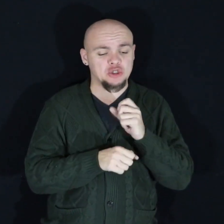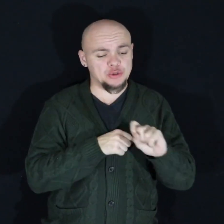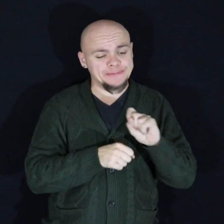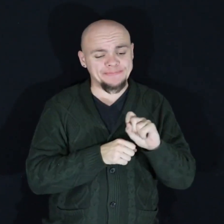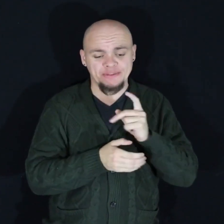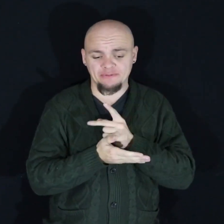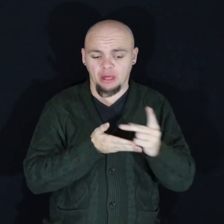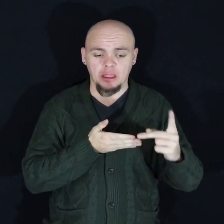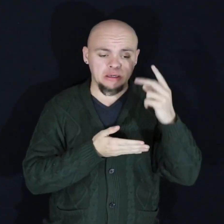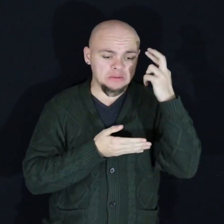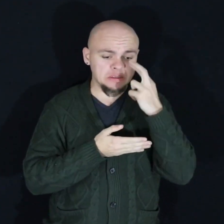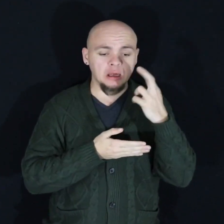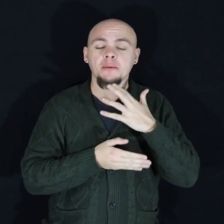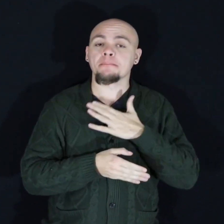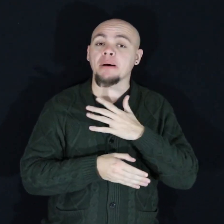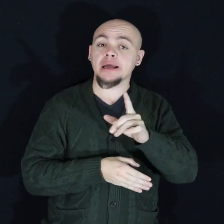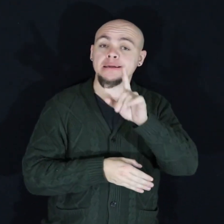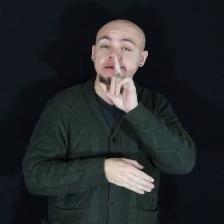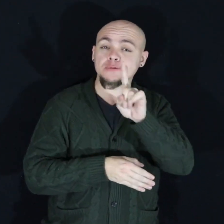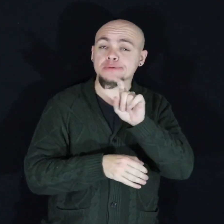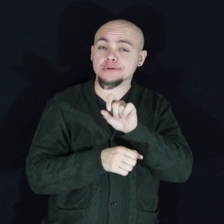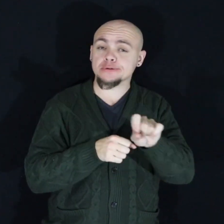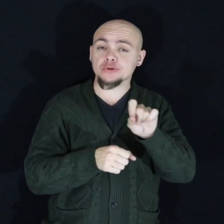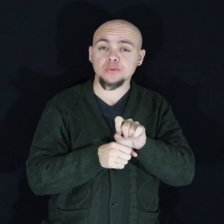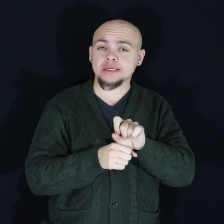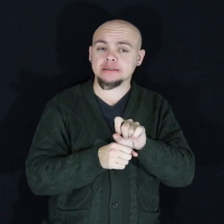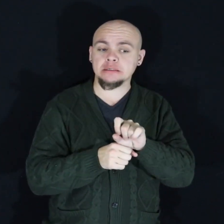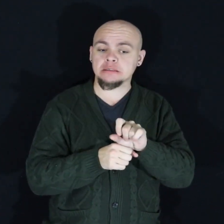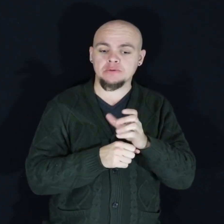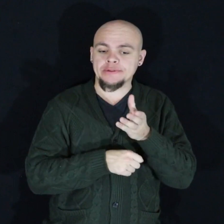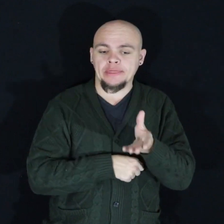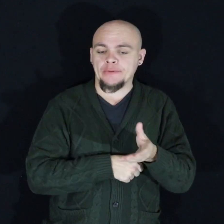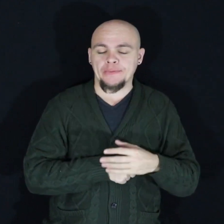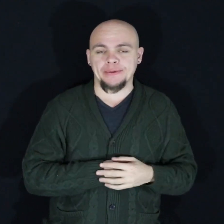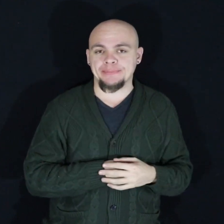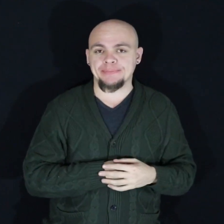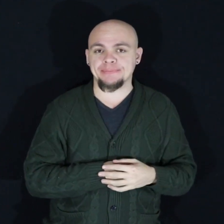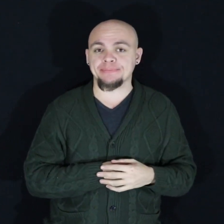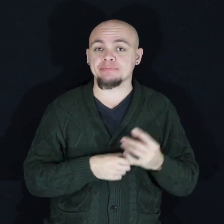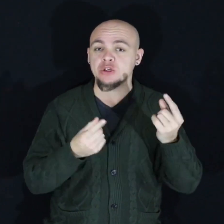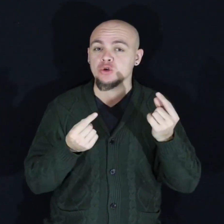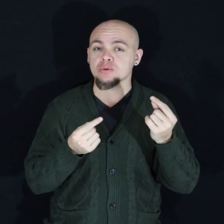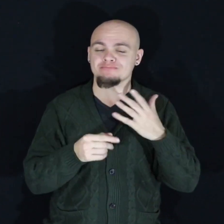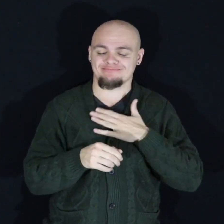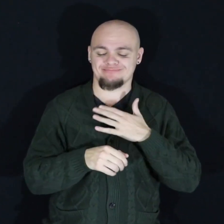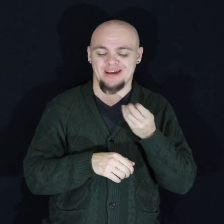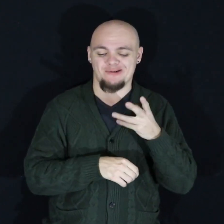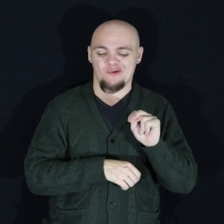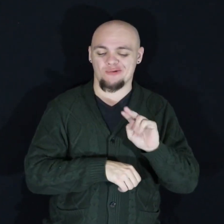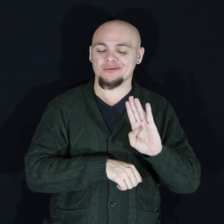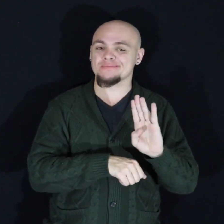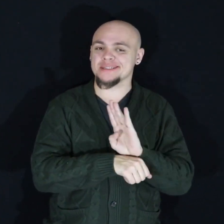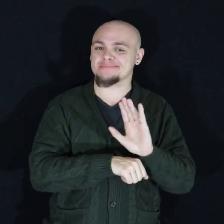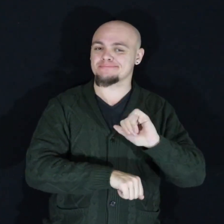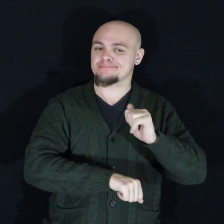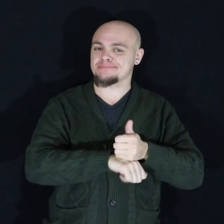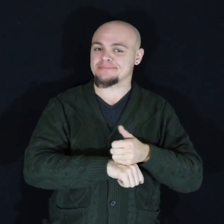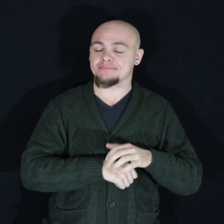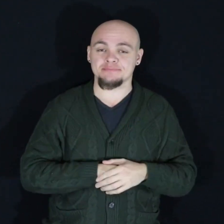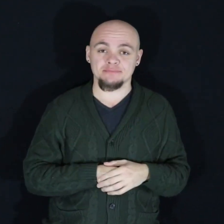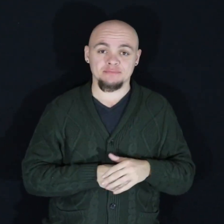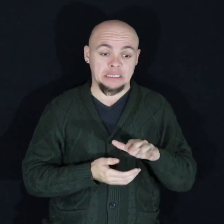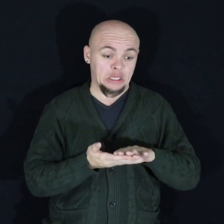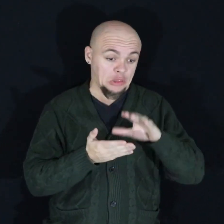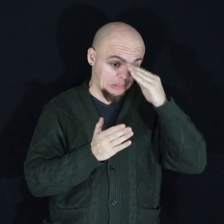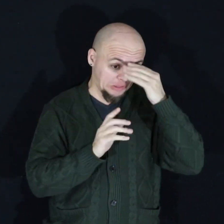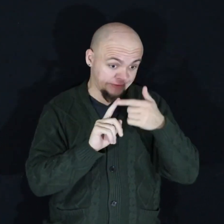I realized my true career did not exist so I built my own business what I could not learn in